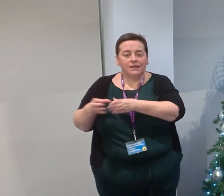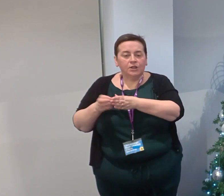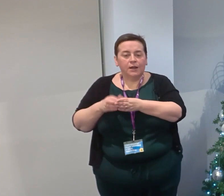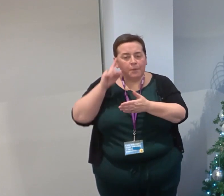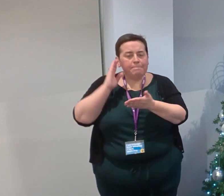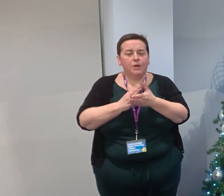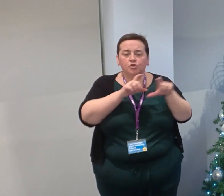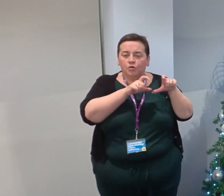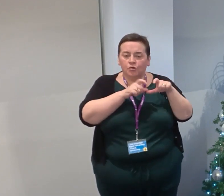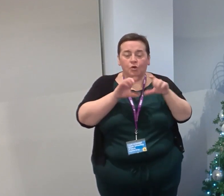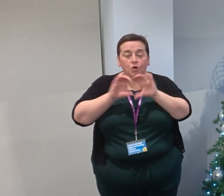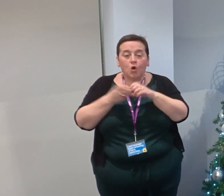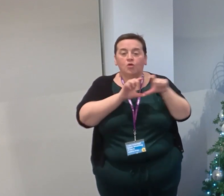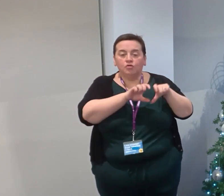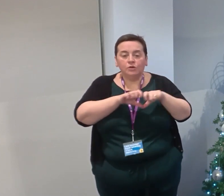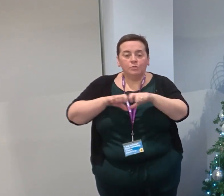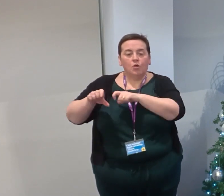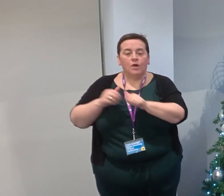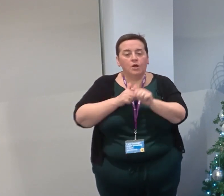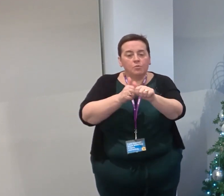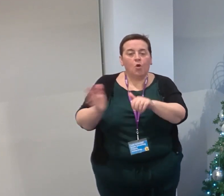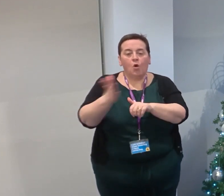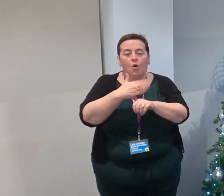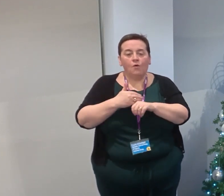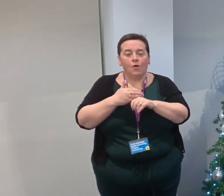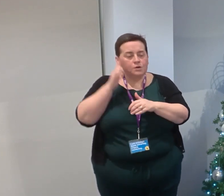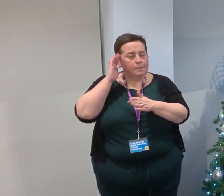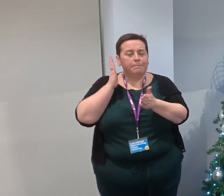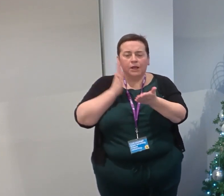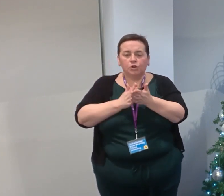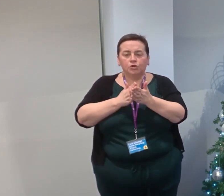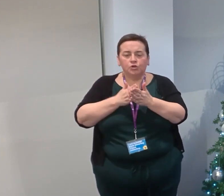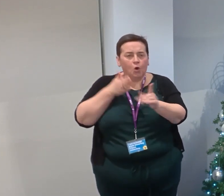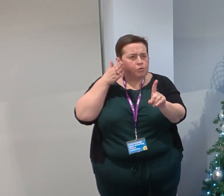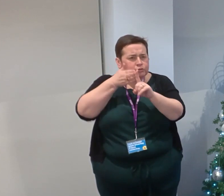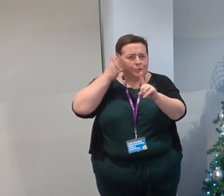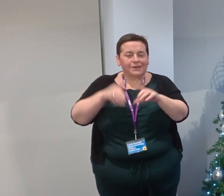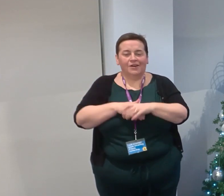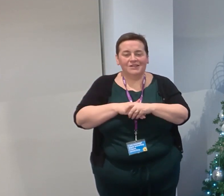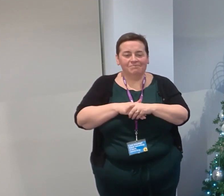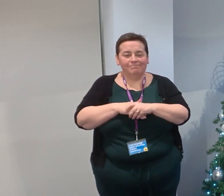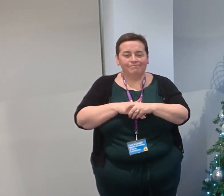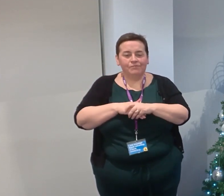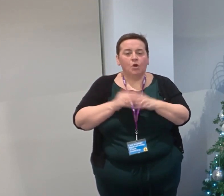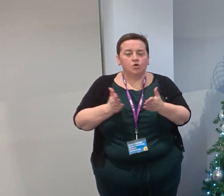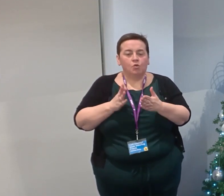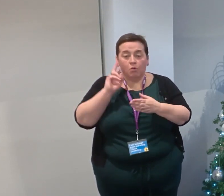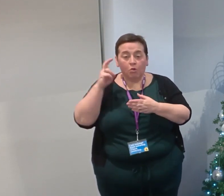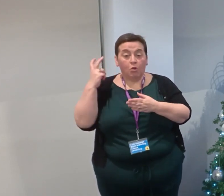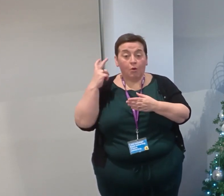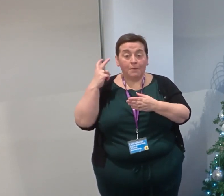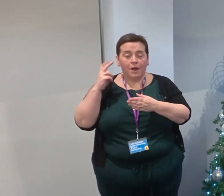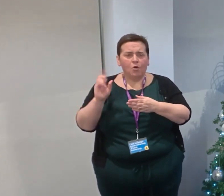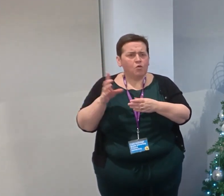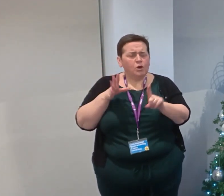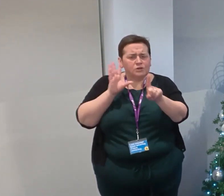college to run smoothly and support all of us to meet our key performance indicators. So as you all reflect on what you have accomplished